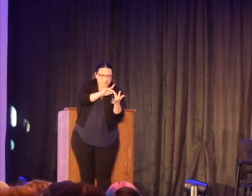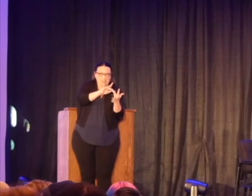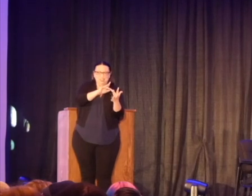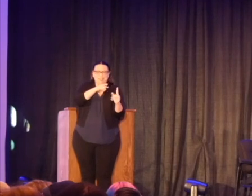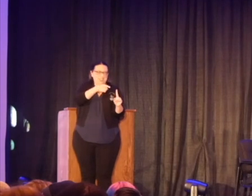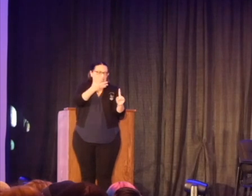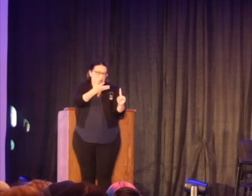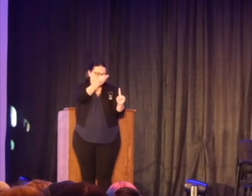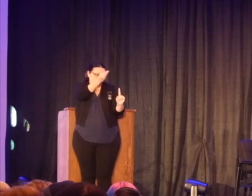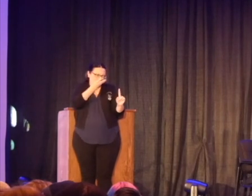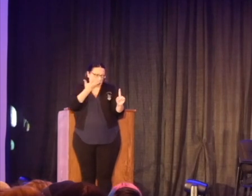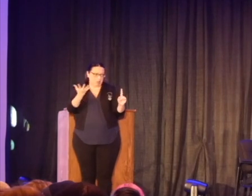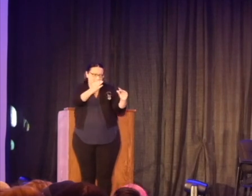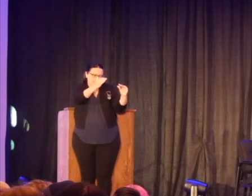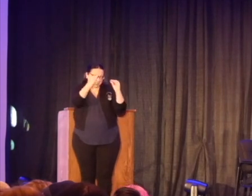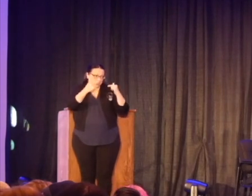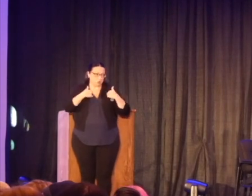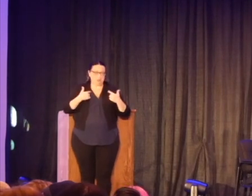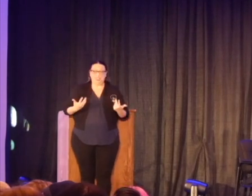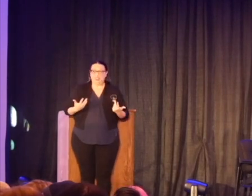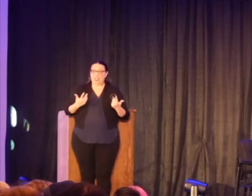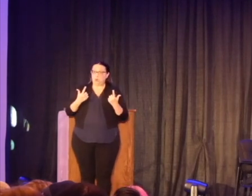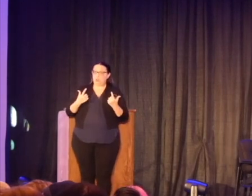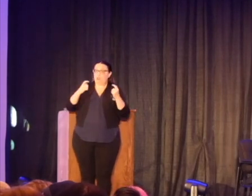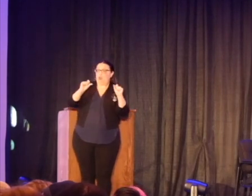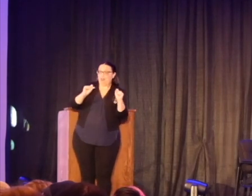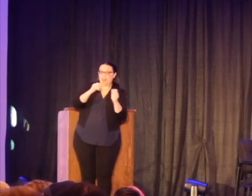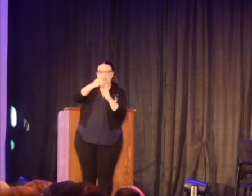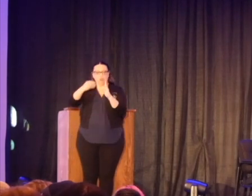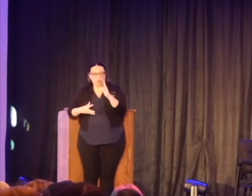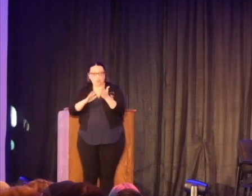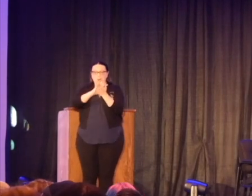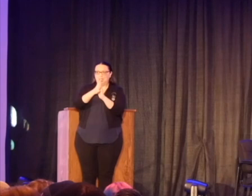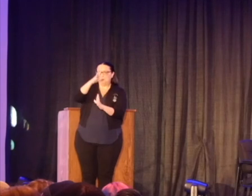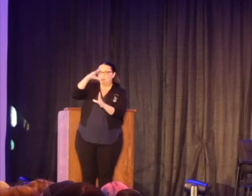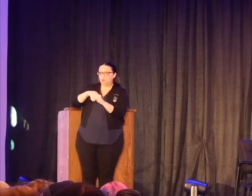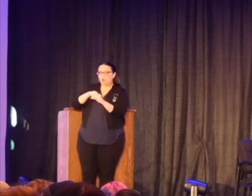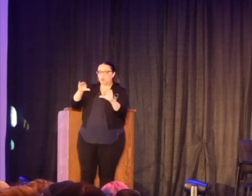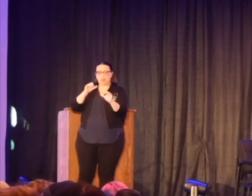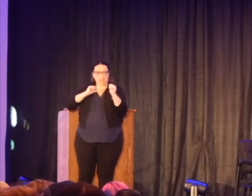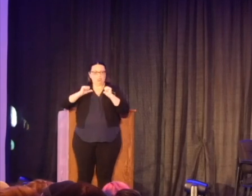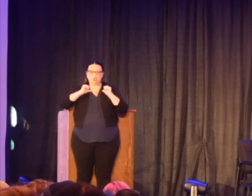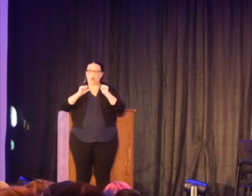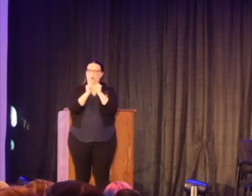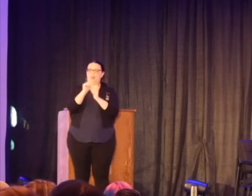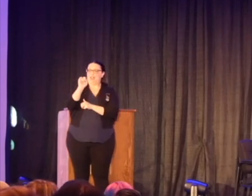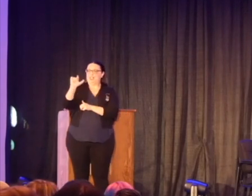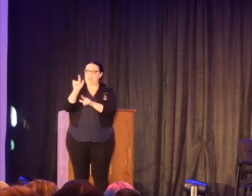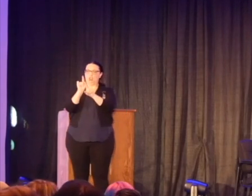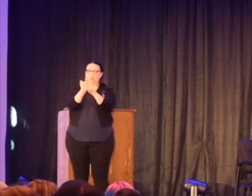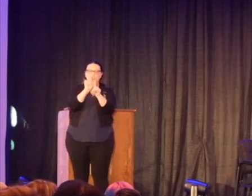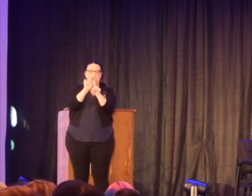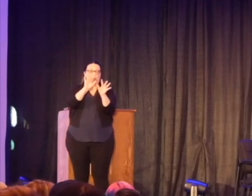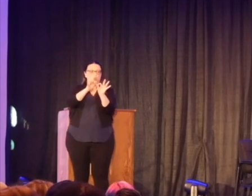what can you tell me? What can you teach me? We tried it and got the students involved and we did a show with ASL Shadow Interpreting and we,